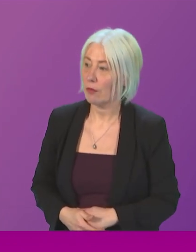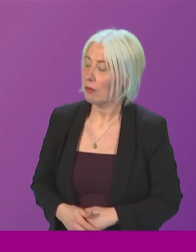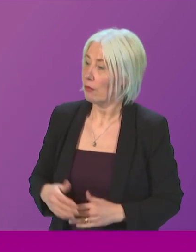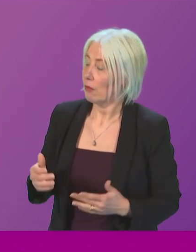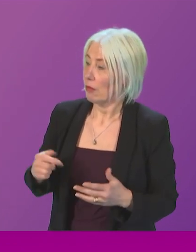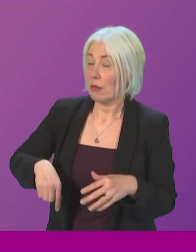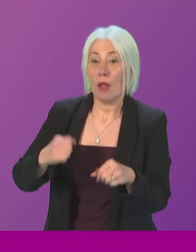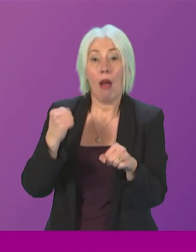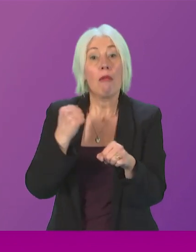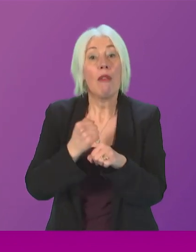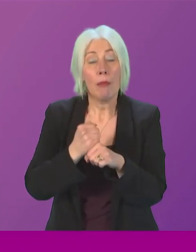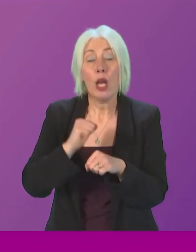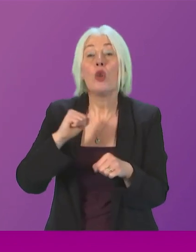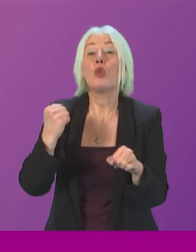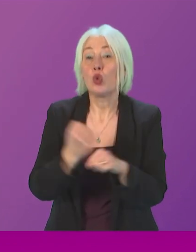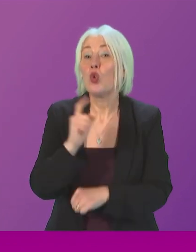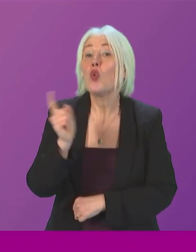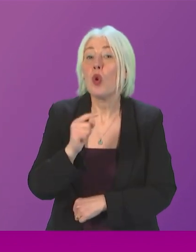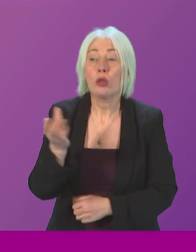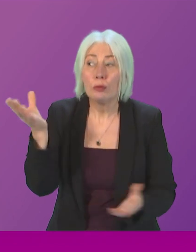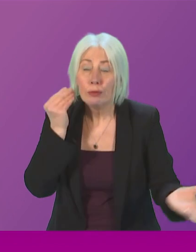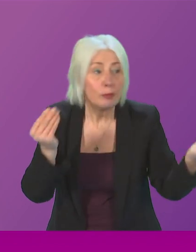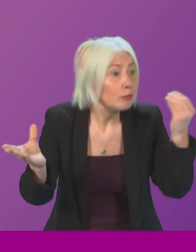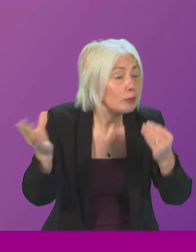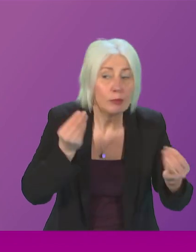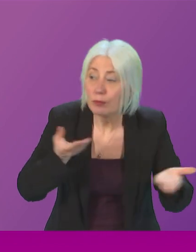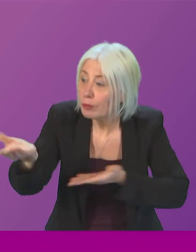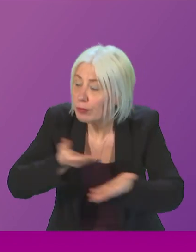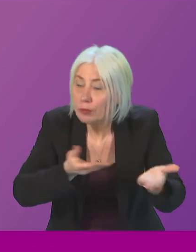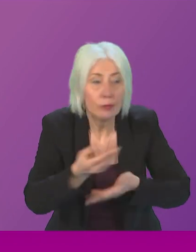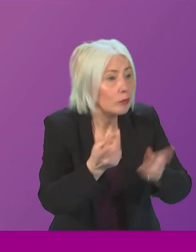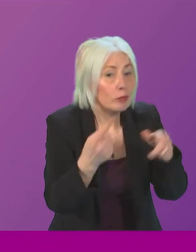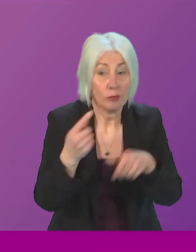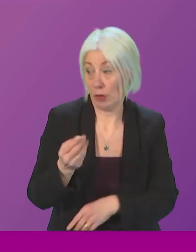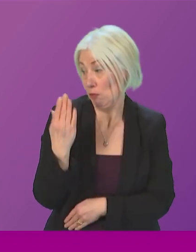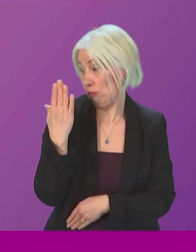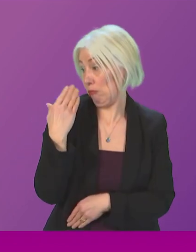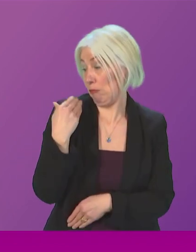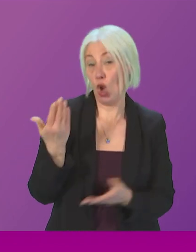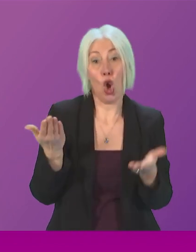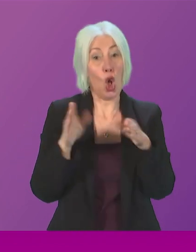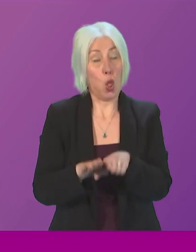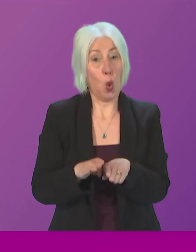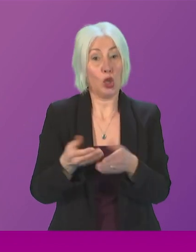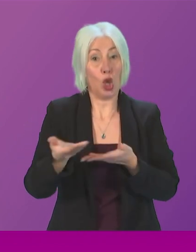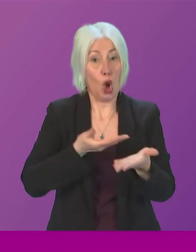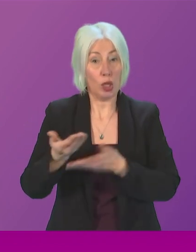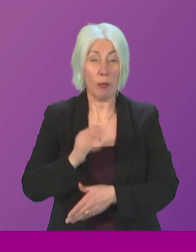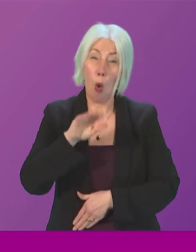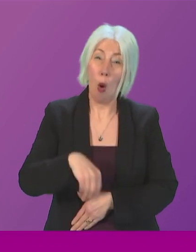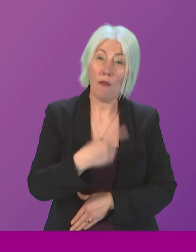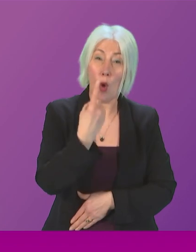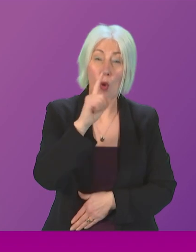will do presiding officer is of course listen to those consultation responses it just closed a couple of days ago we've had over 1500